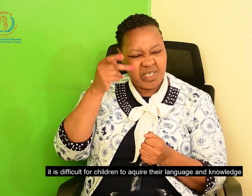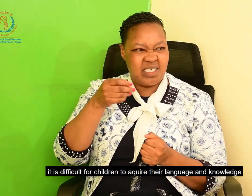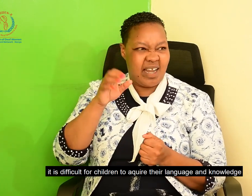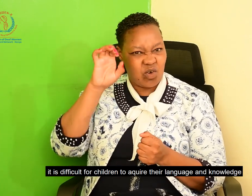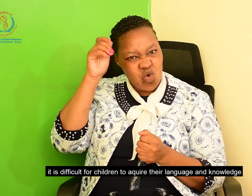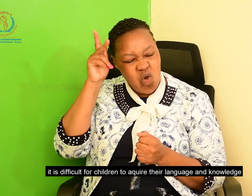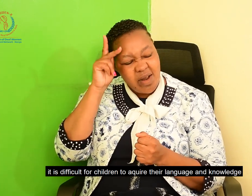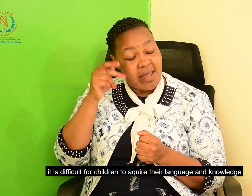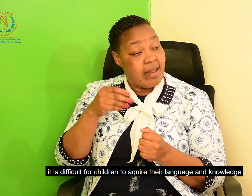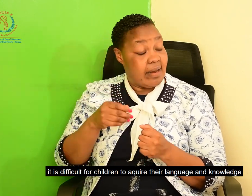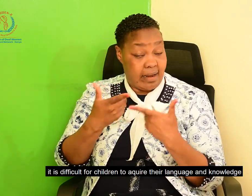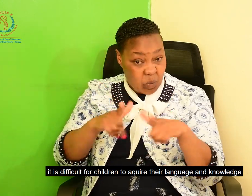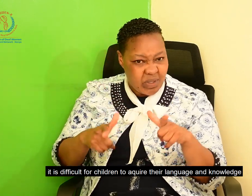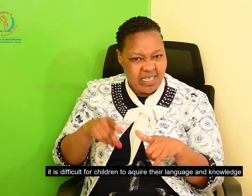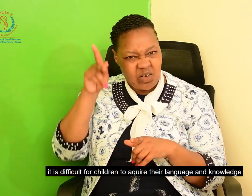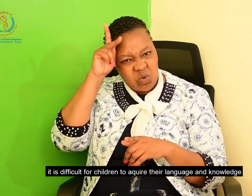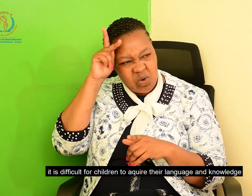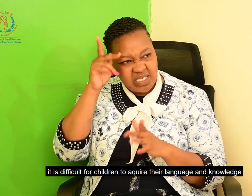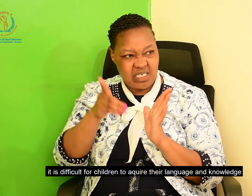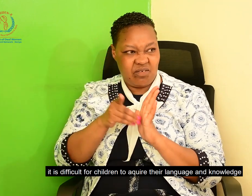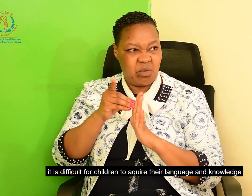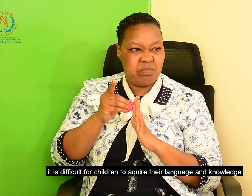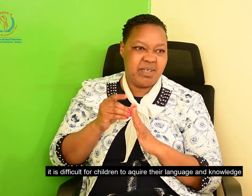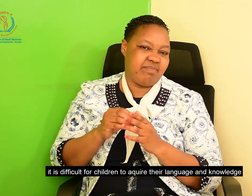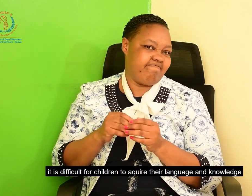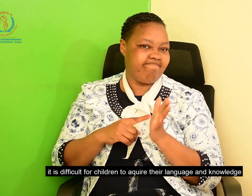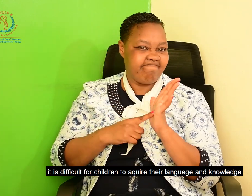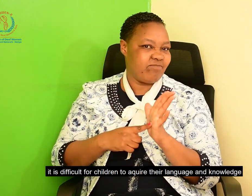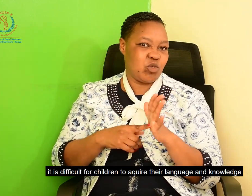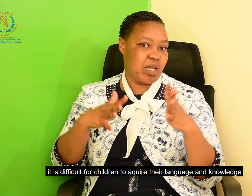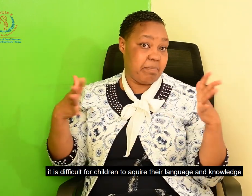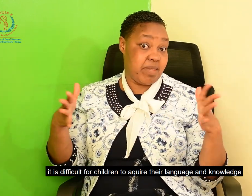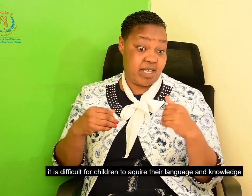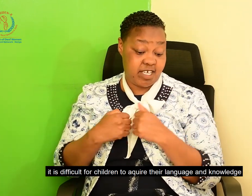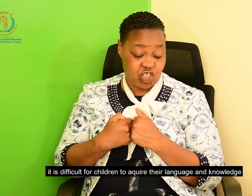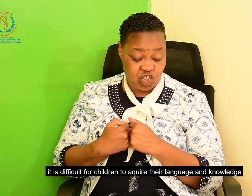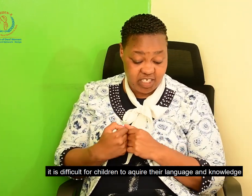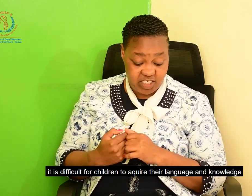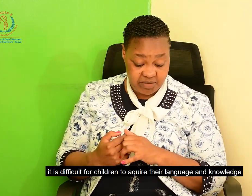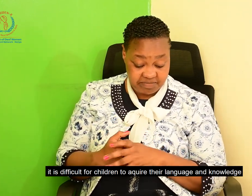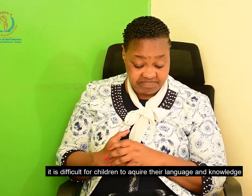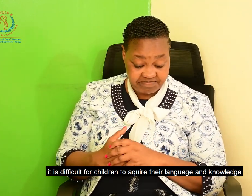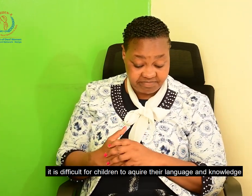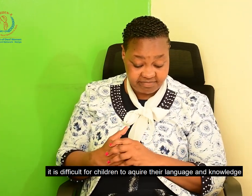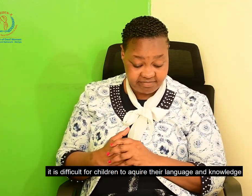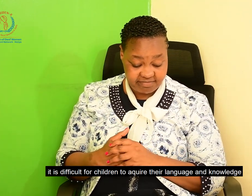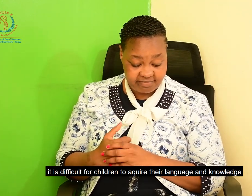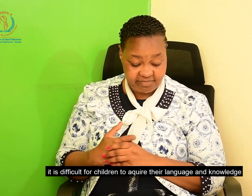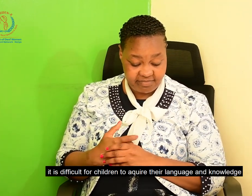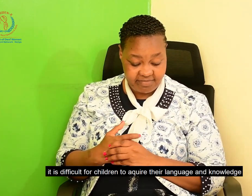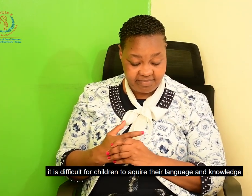acquiring of language. Yes, and also language development or acquiring knowledge.